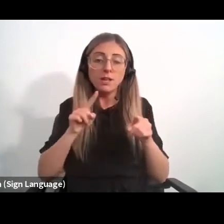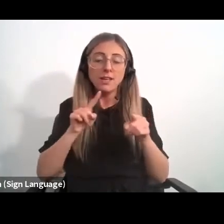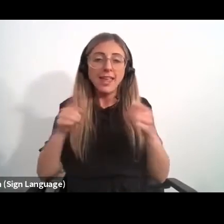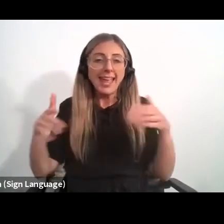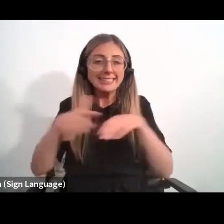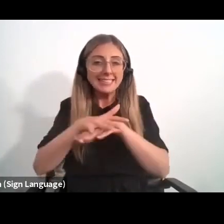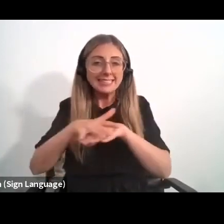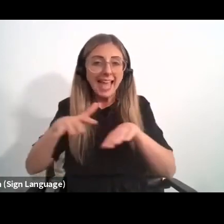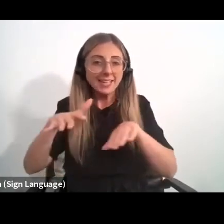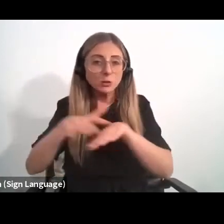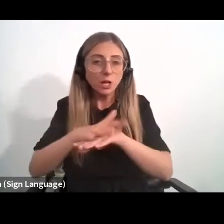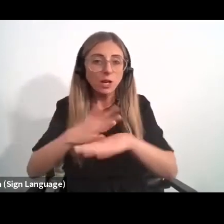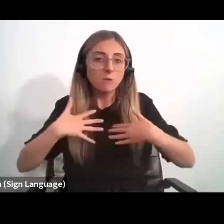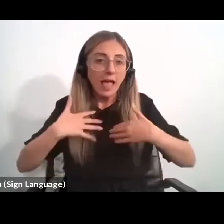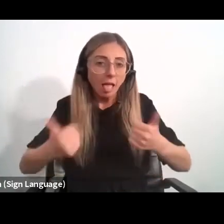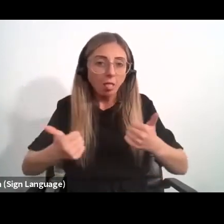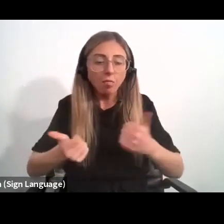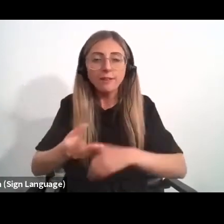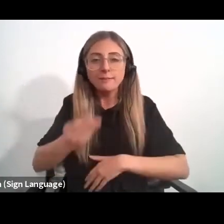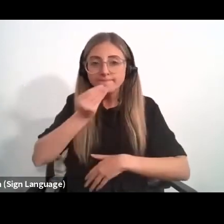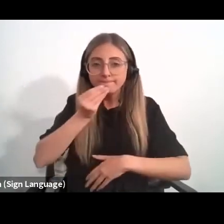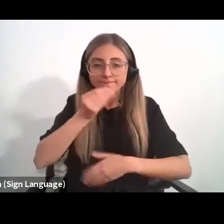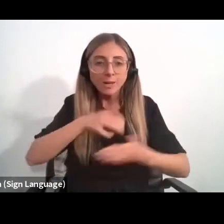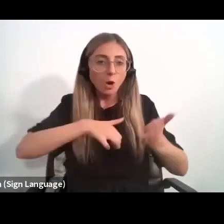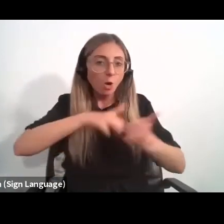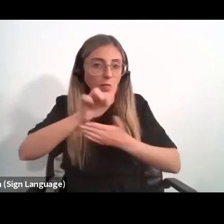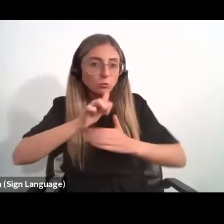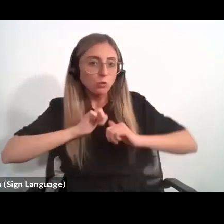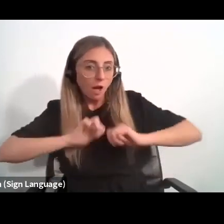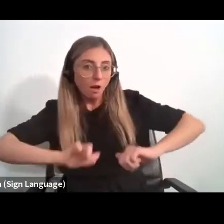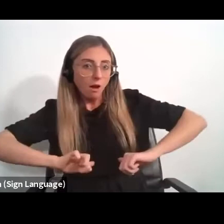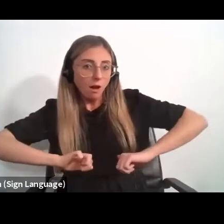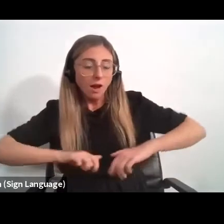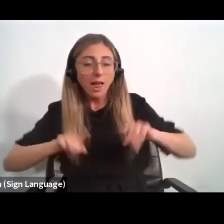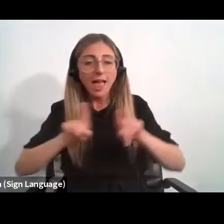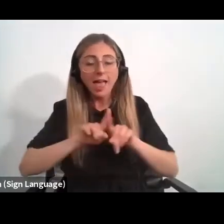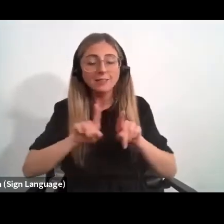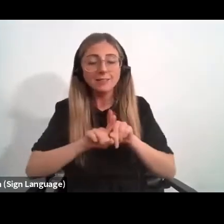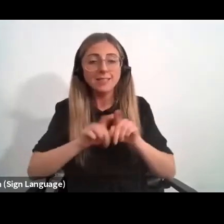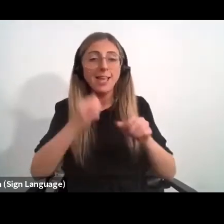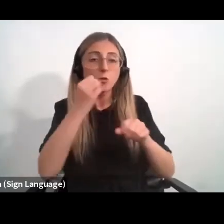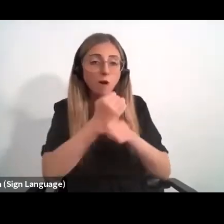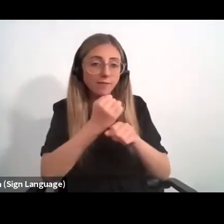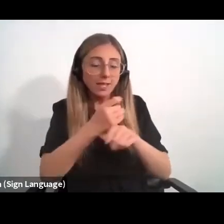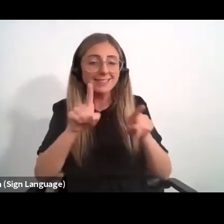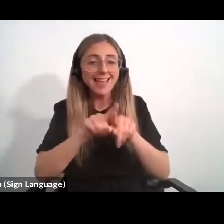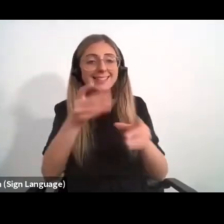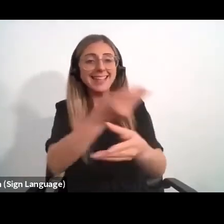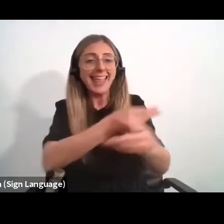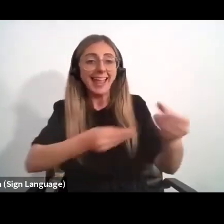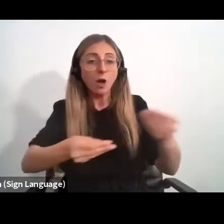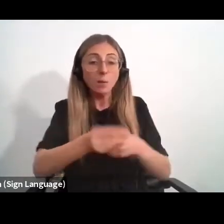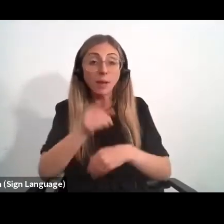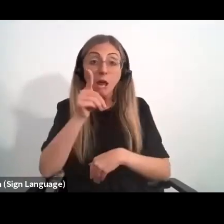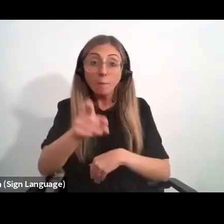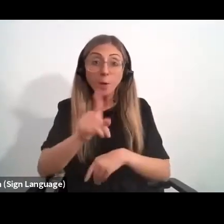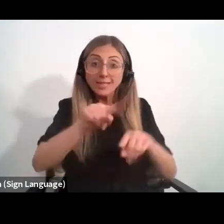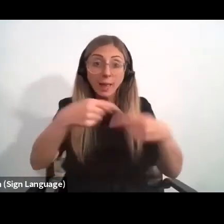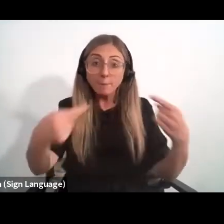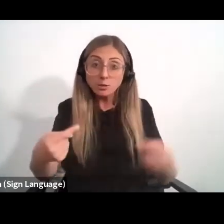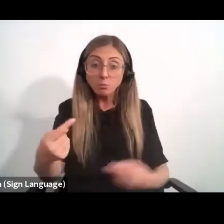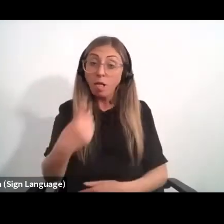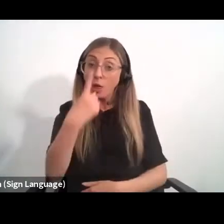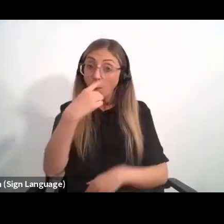of nutrition, health, agriculture, environment, governance, and the economy. But it can be done because